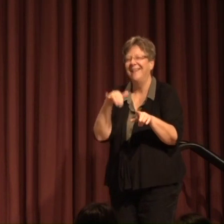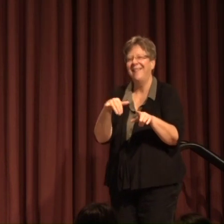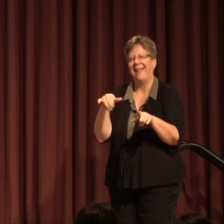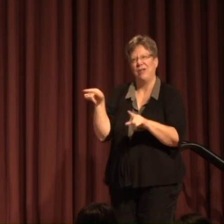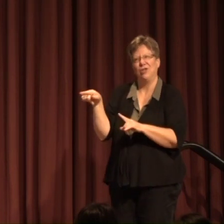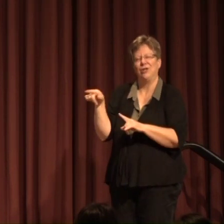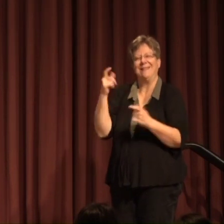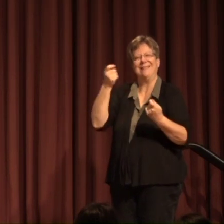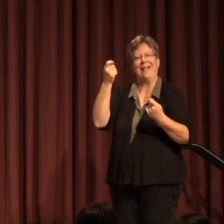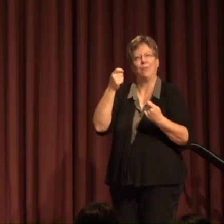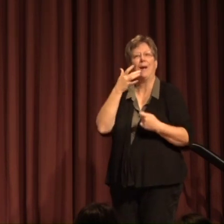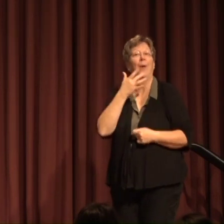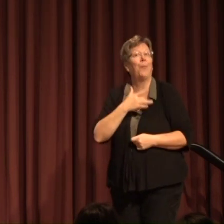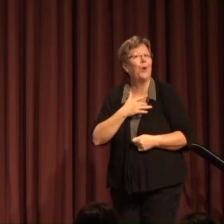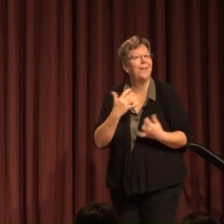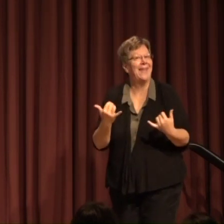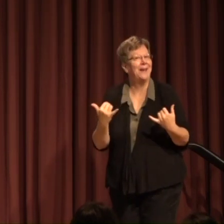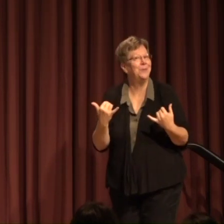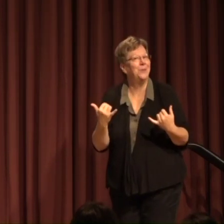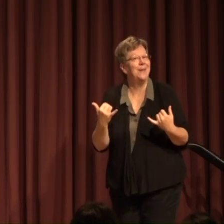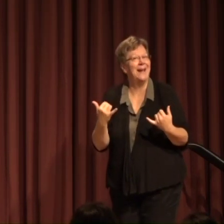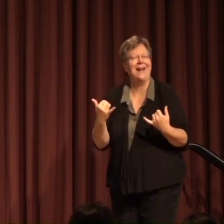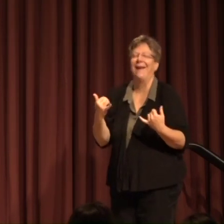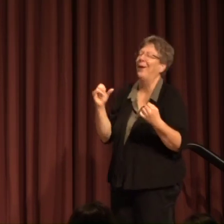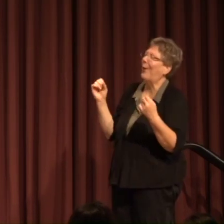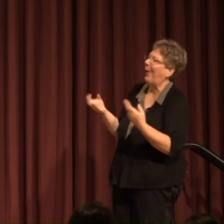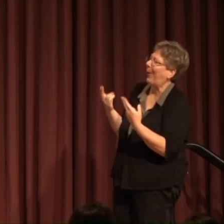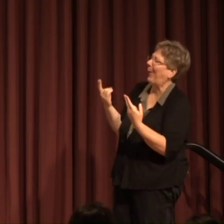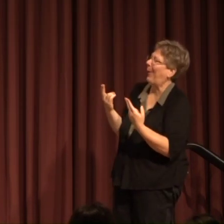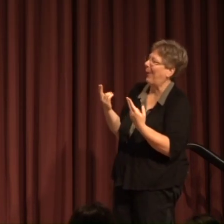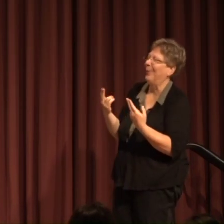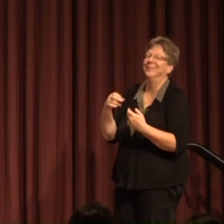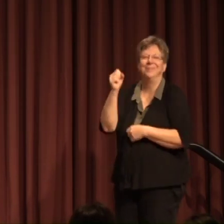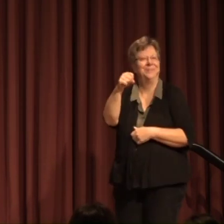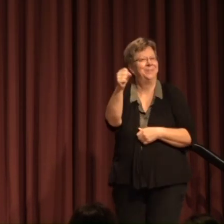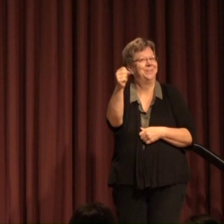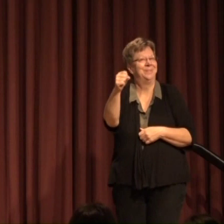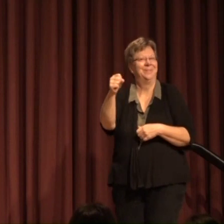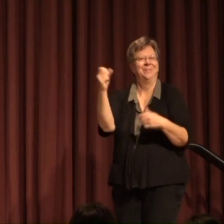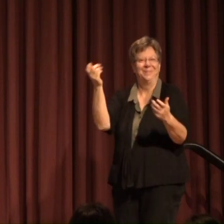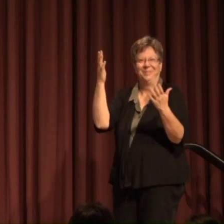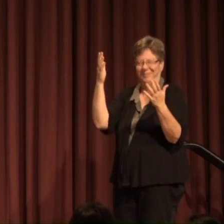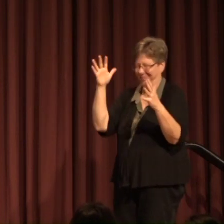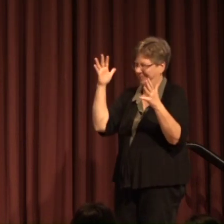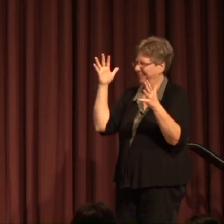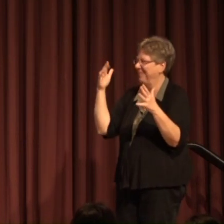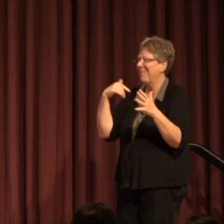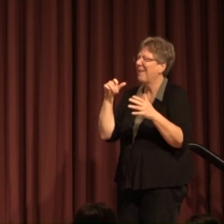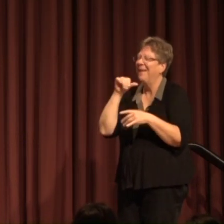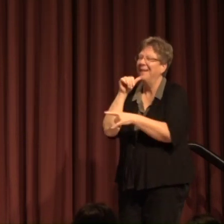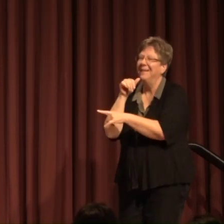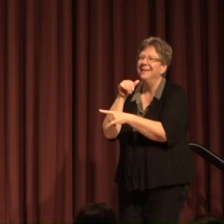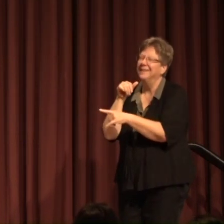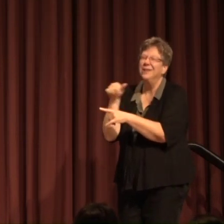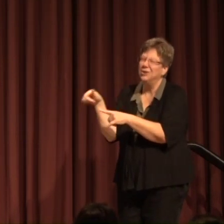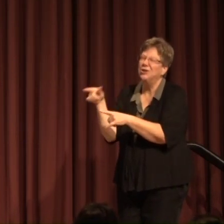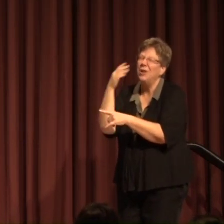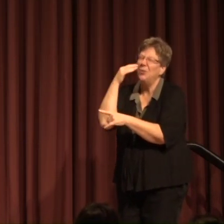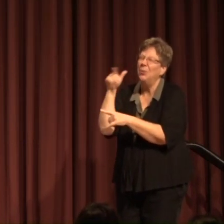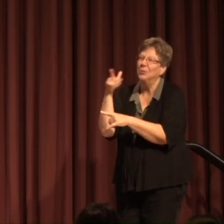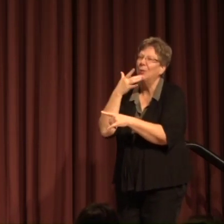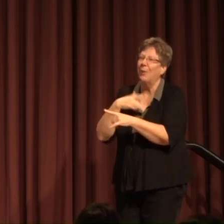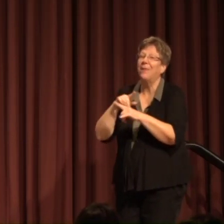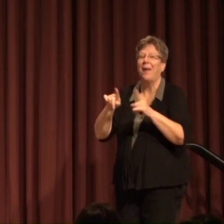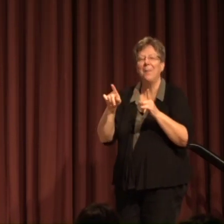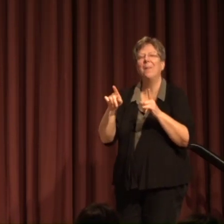she is celebrating a birthday today yes that was not a surprise to her that today is her birthday